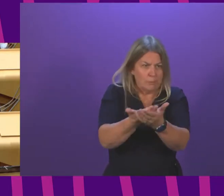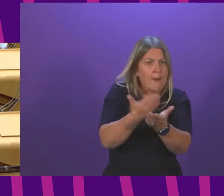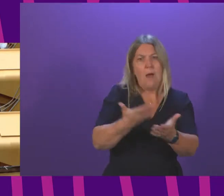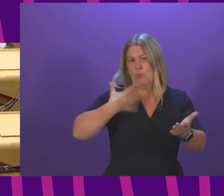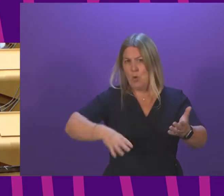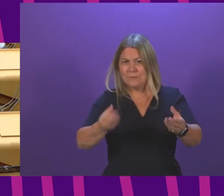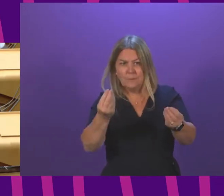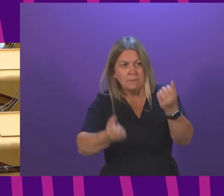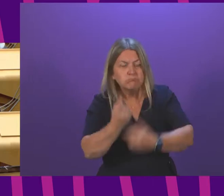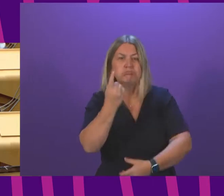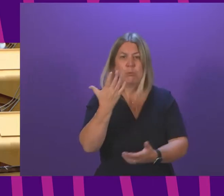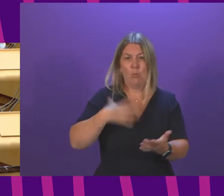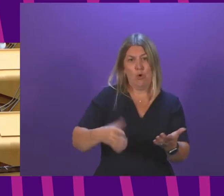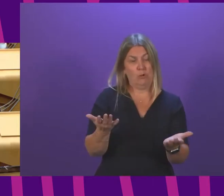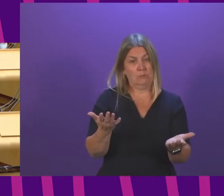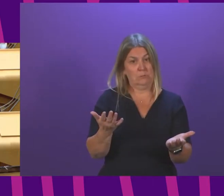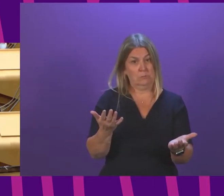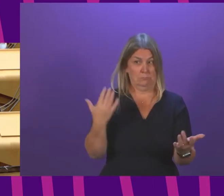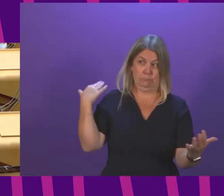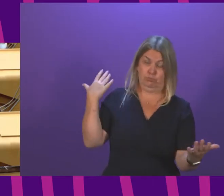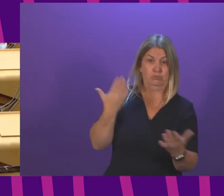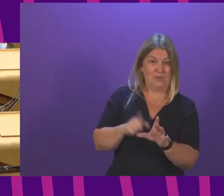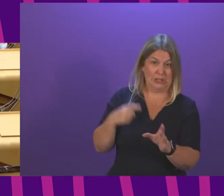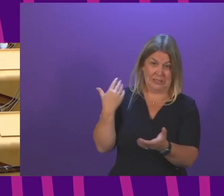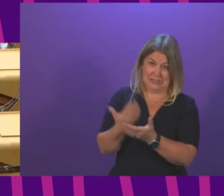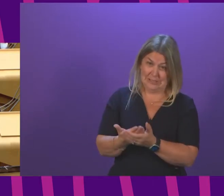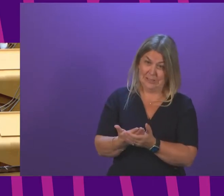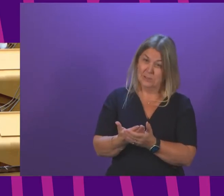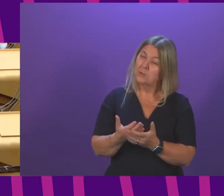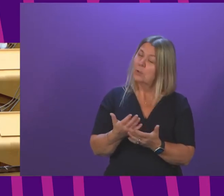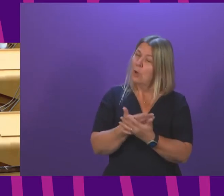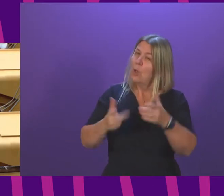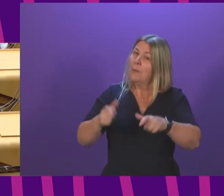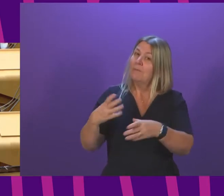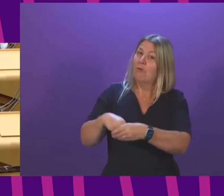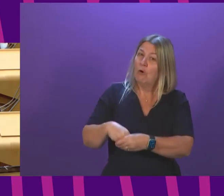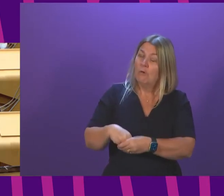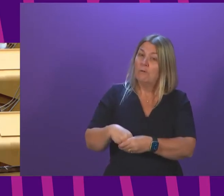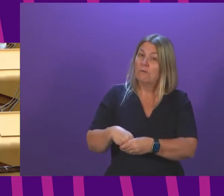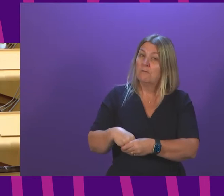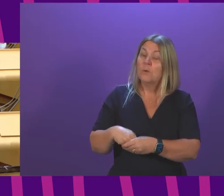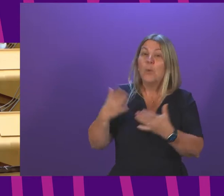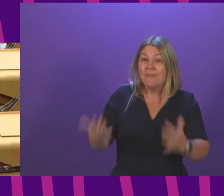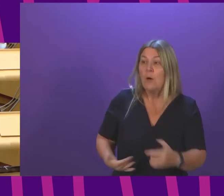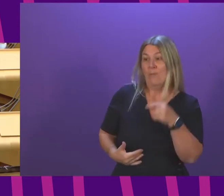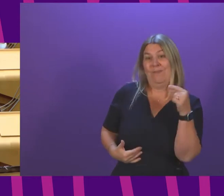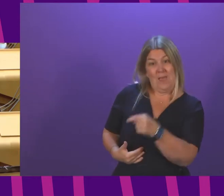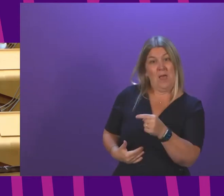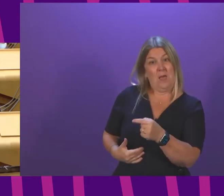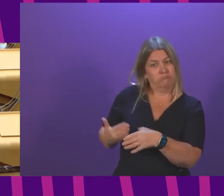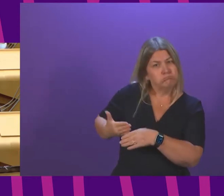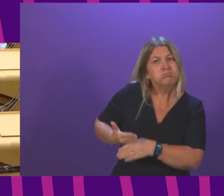ministers of successive administrations over many years, then we would frankly not be in the position where we have to,